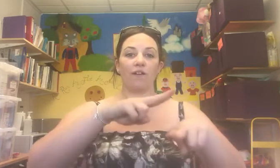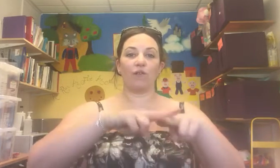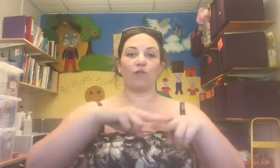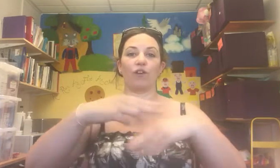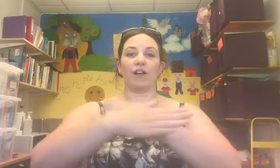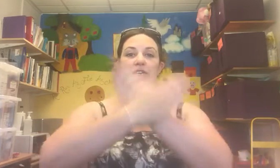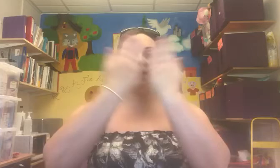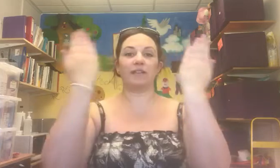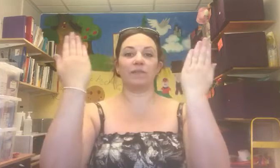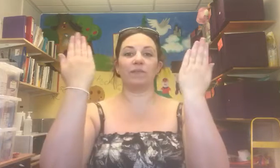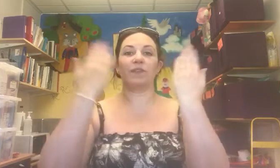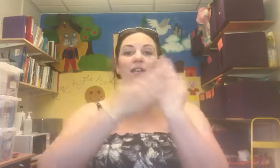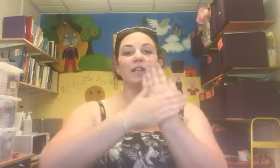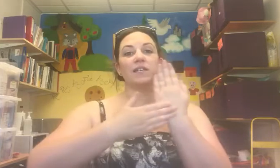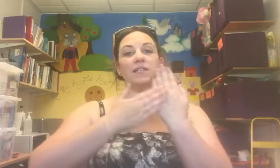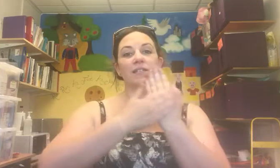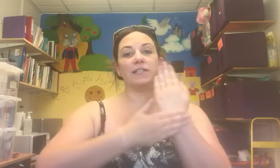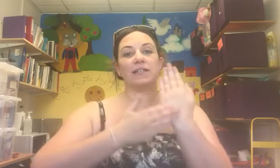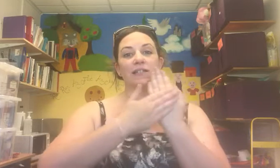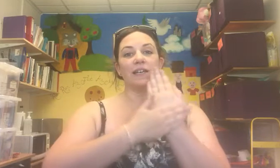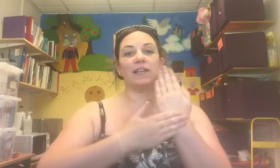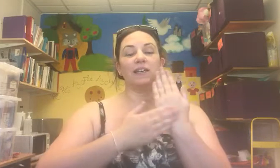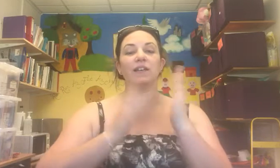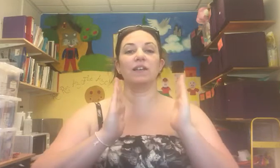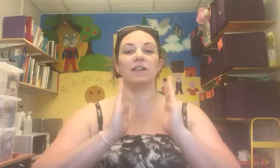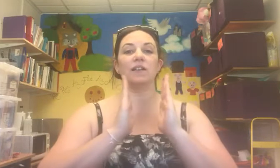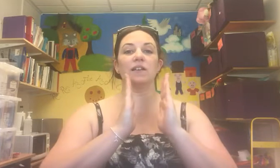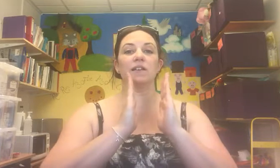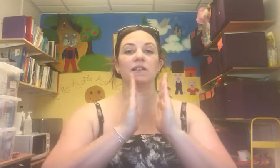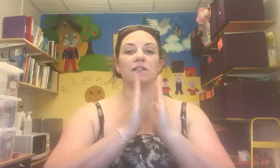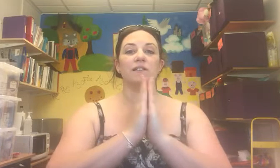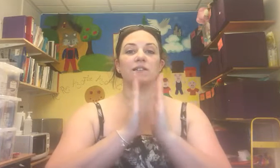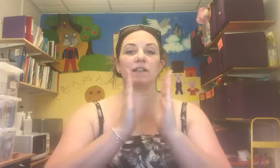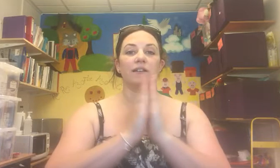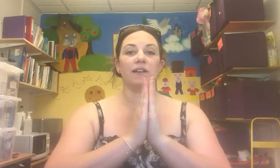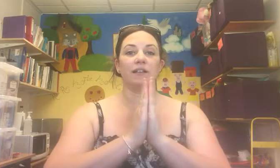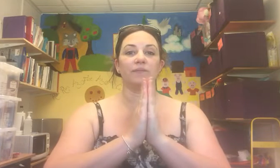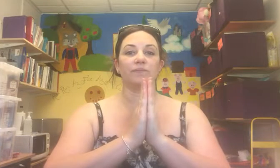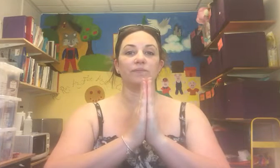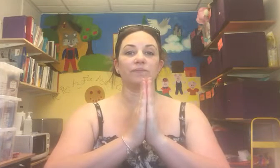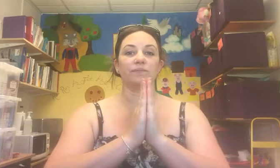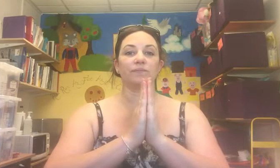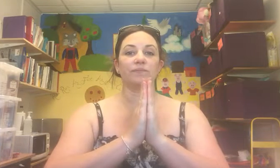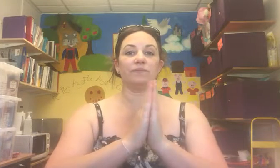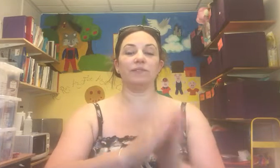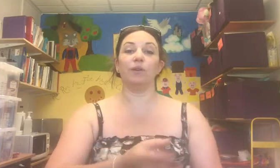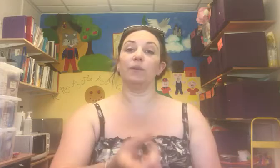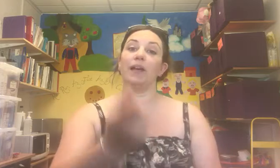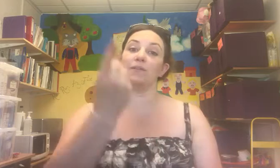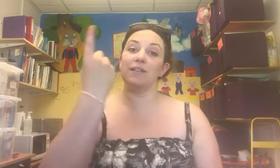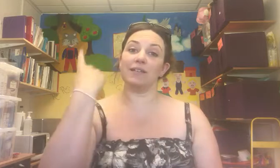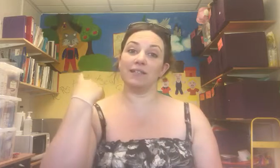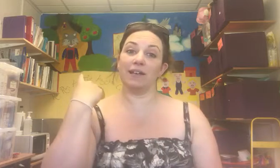Friday. Saturday. Sunday. We have yesterday.